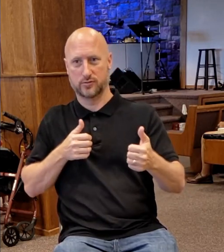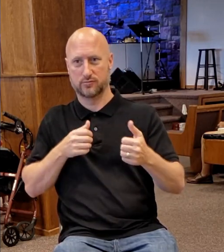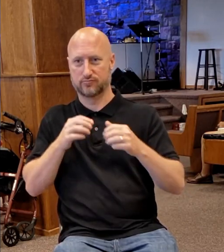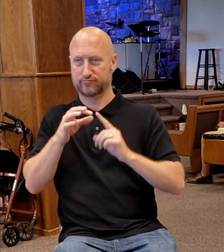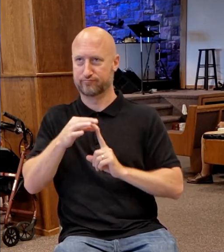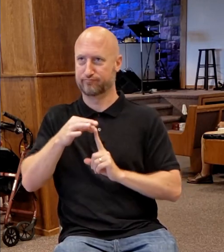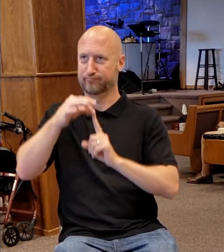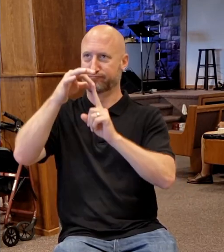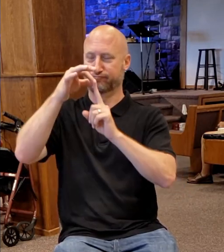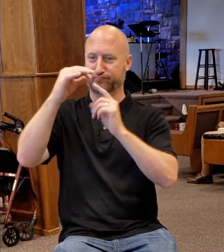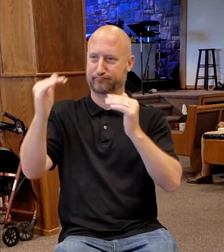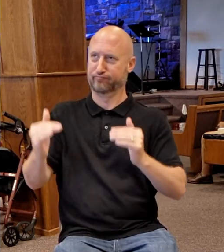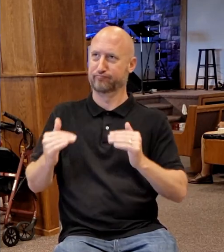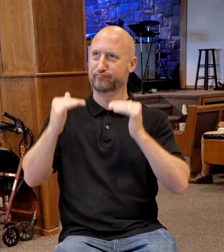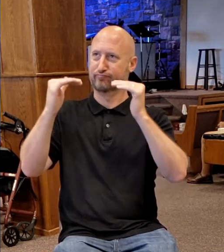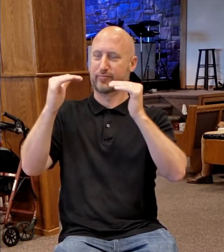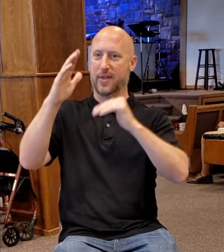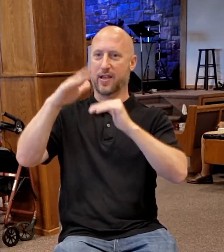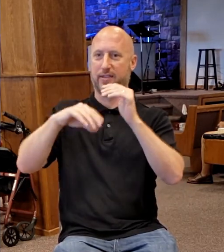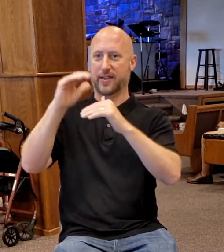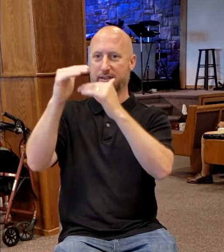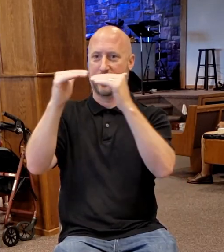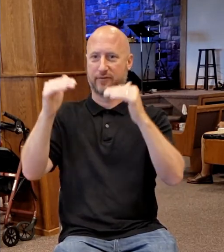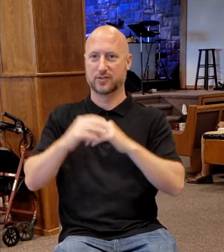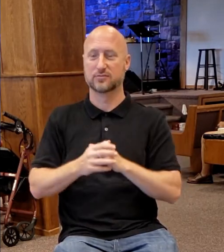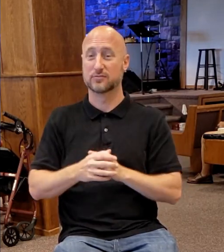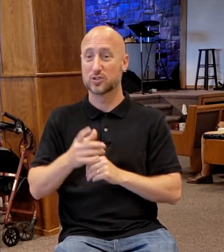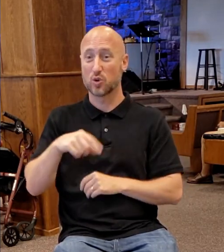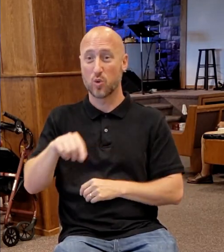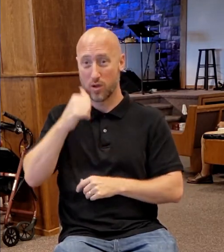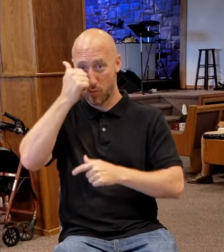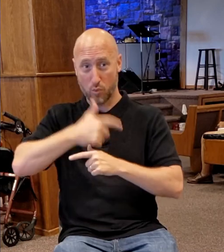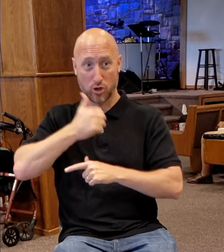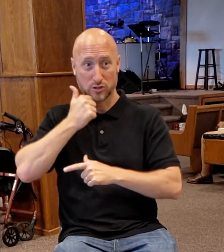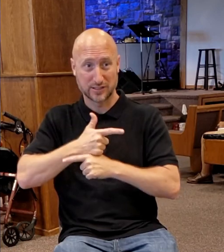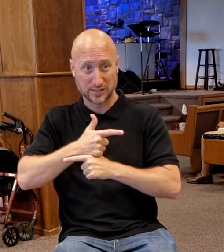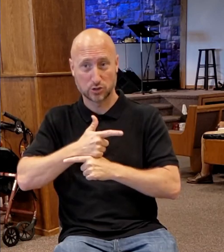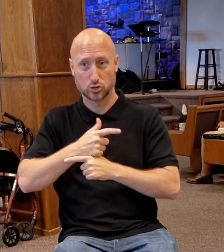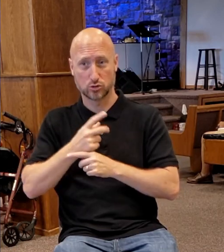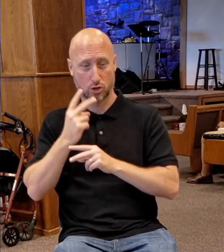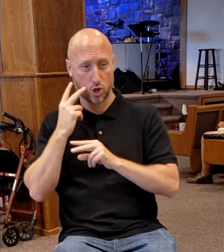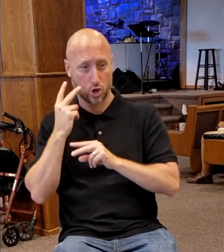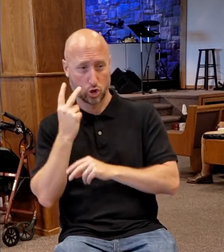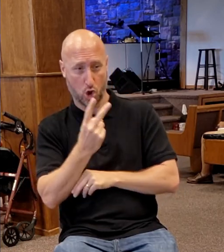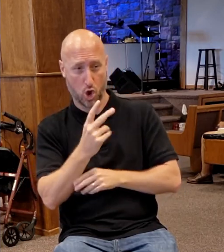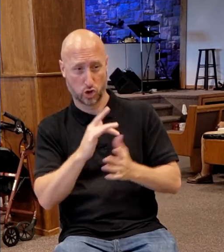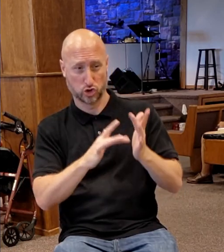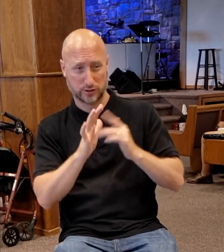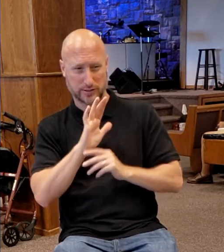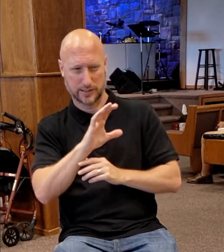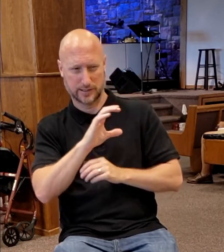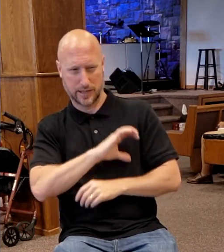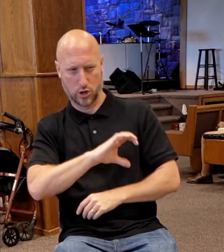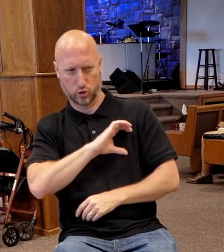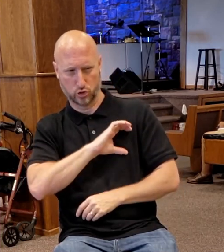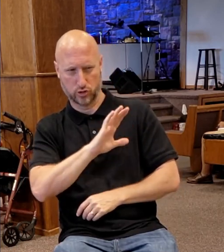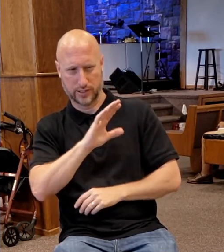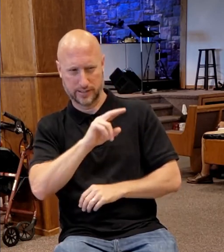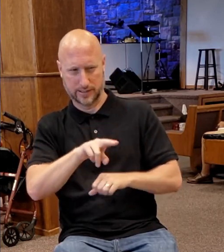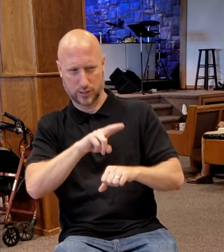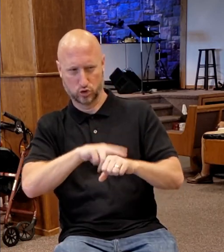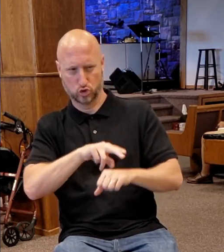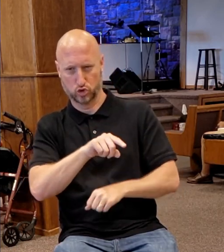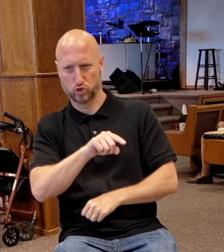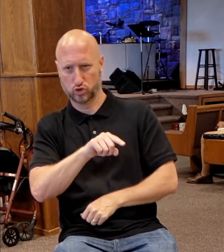than the heavens. They saw his character. They saw his nature. They lived in the house with him. And yet at this point, they're saying,